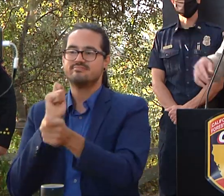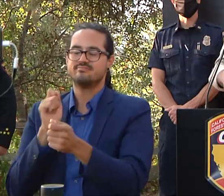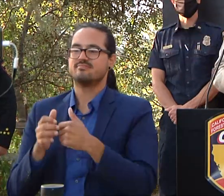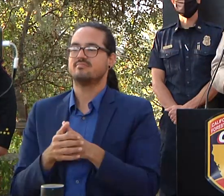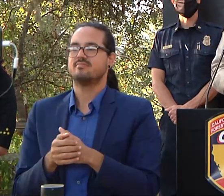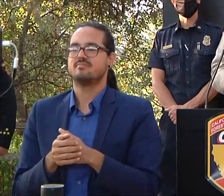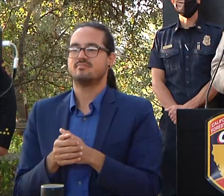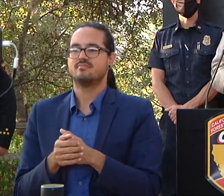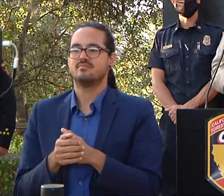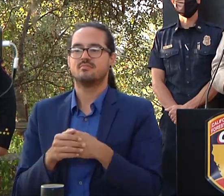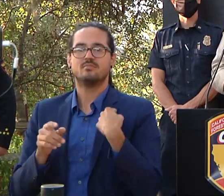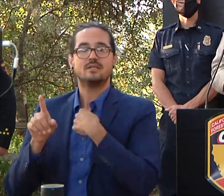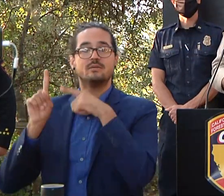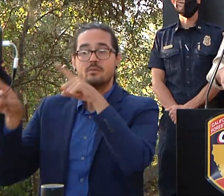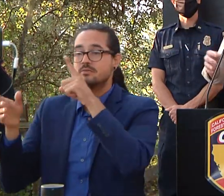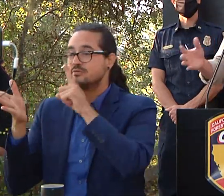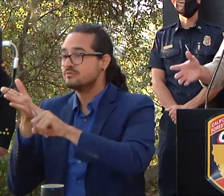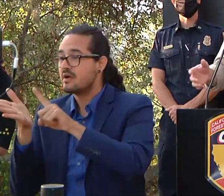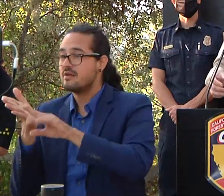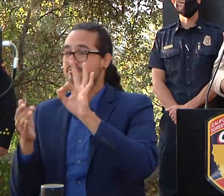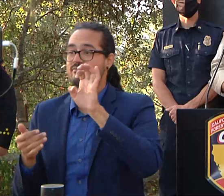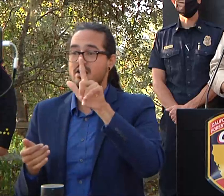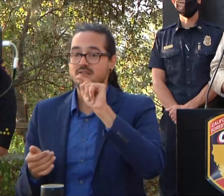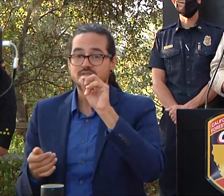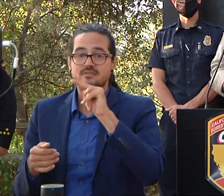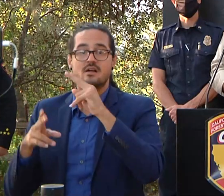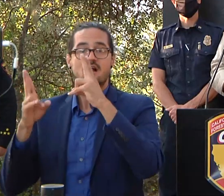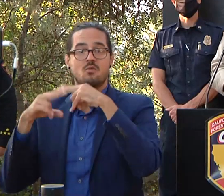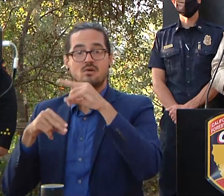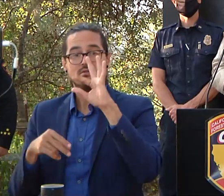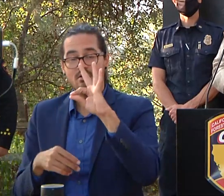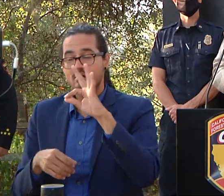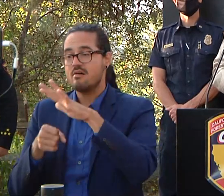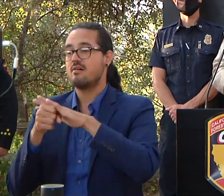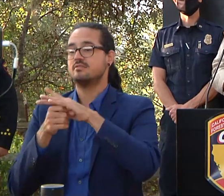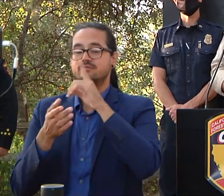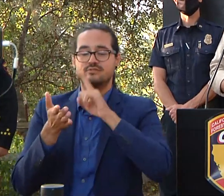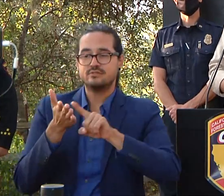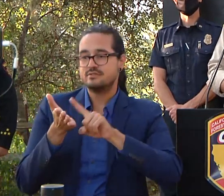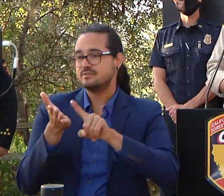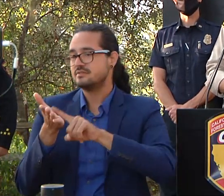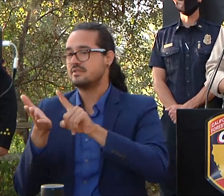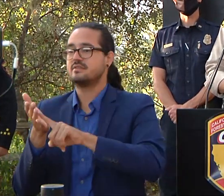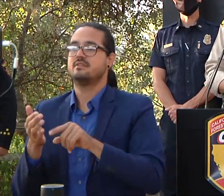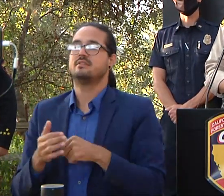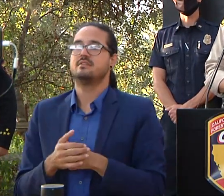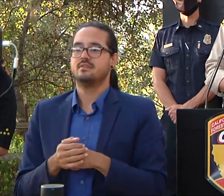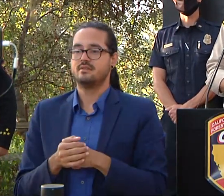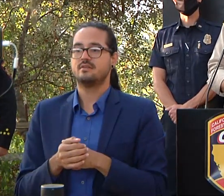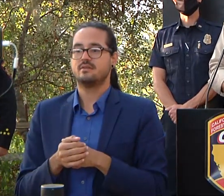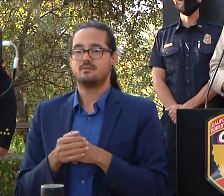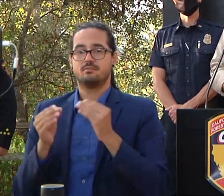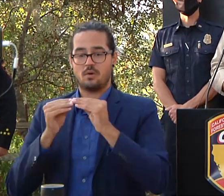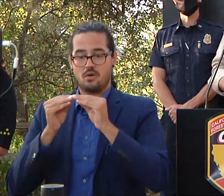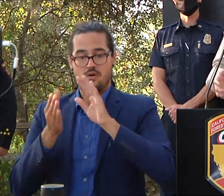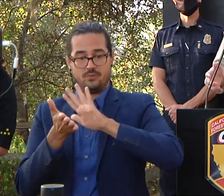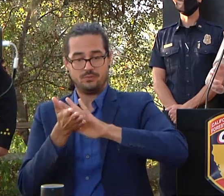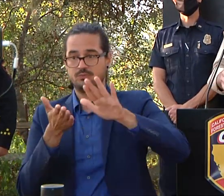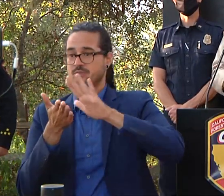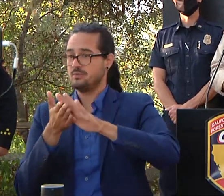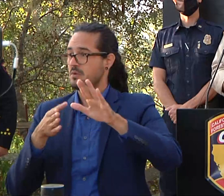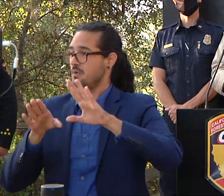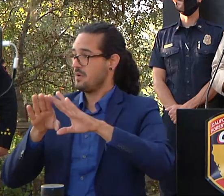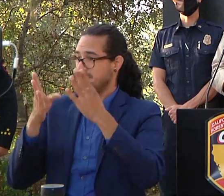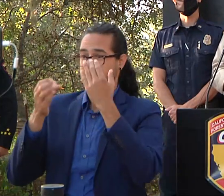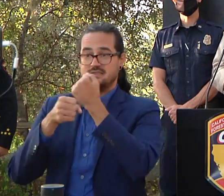highway nine um but there'll be continued good news on that front in terms of bringing people back back to their homes and getting them back in their own beds